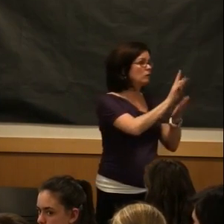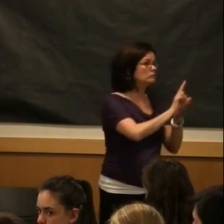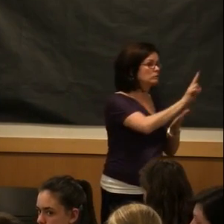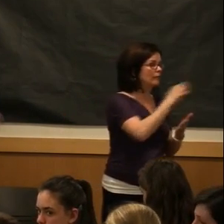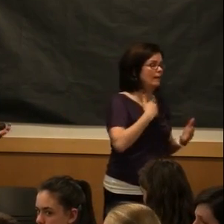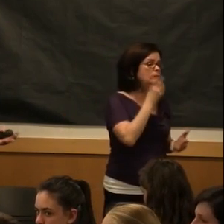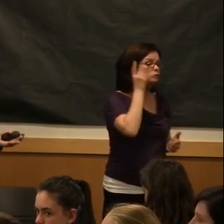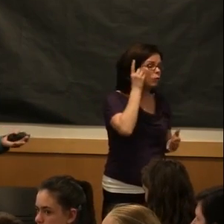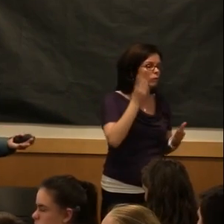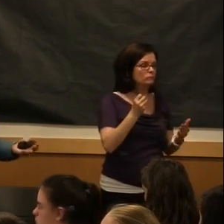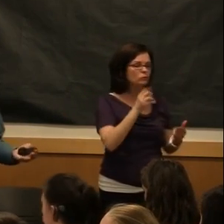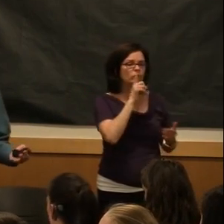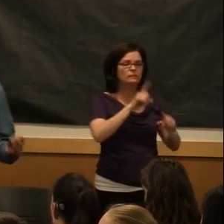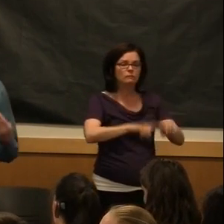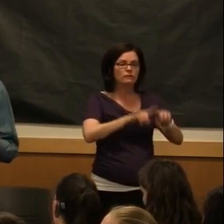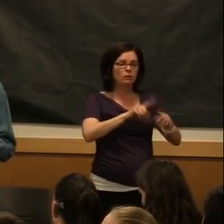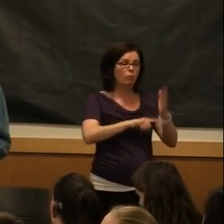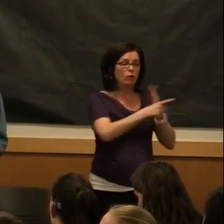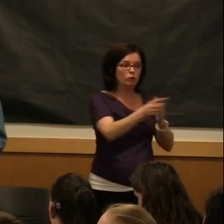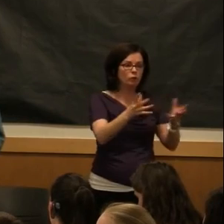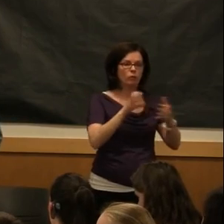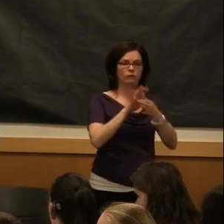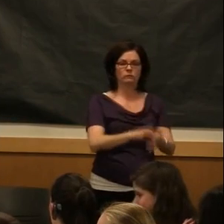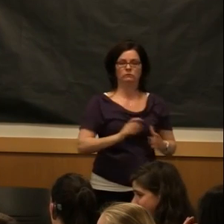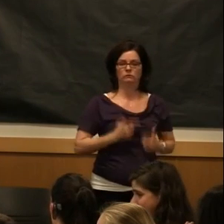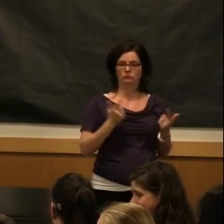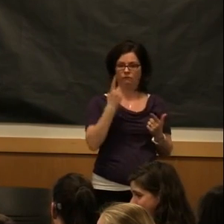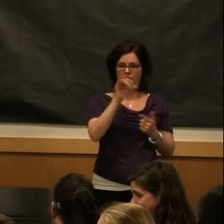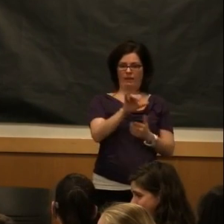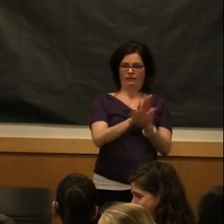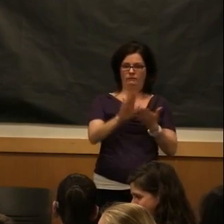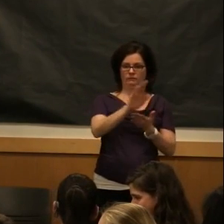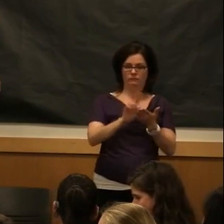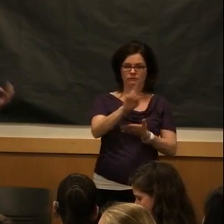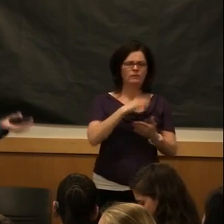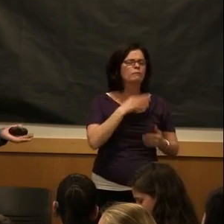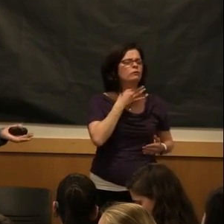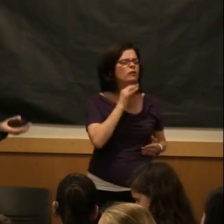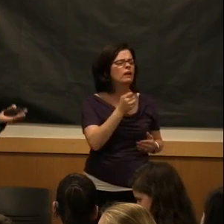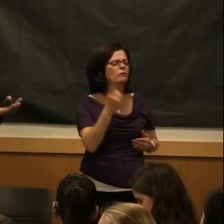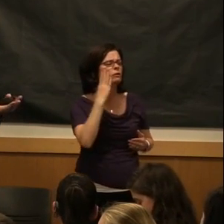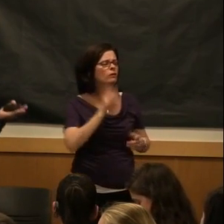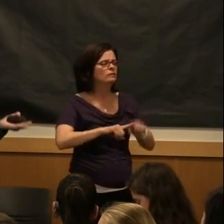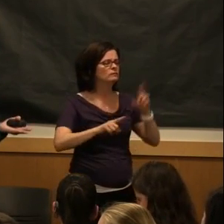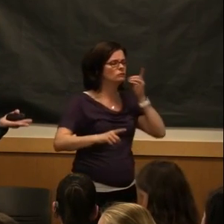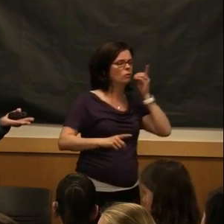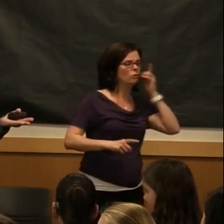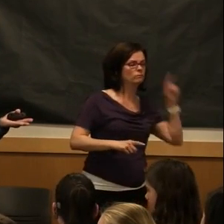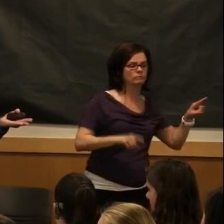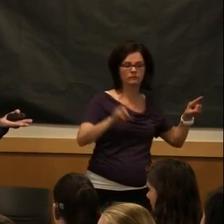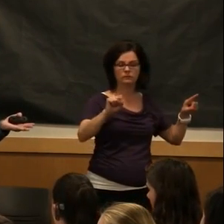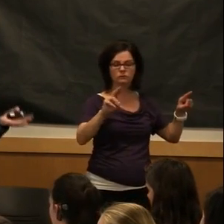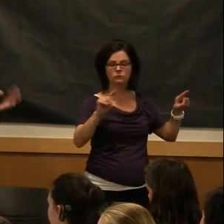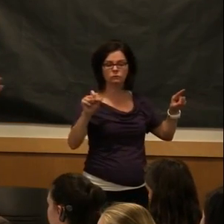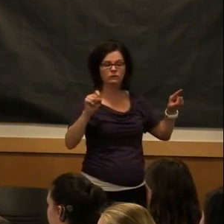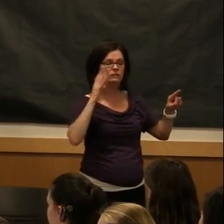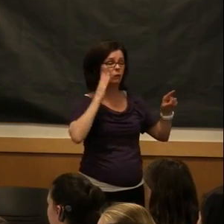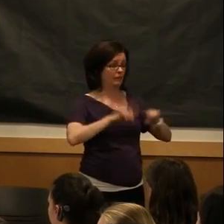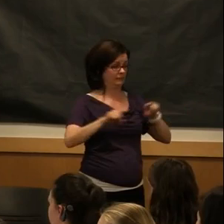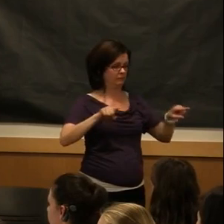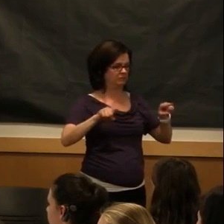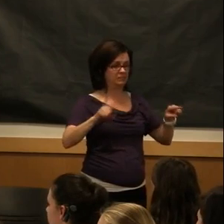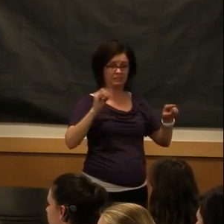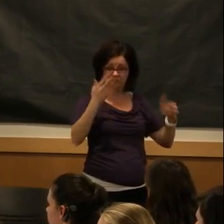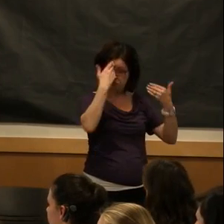really depends on what you're looking for in that university. Does anybody know the difference between dormitory and suite-style living? And if you